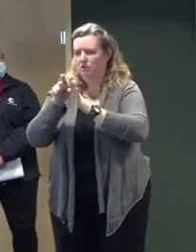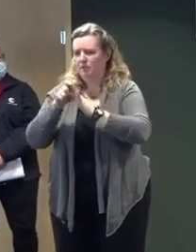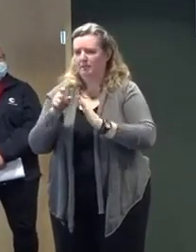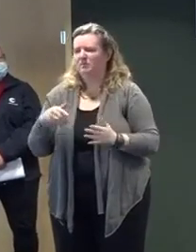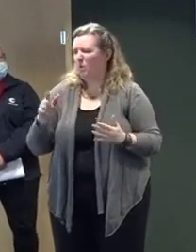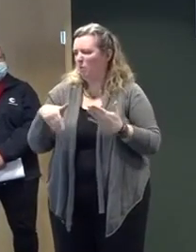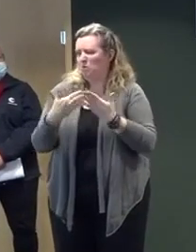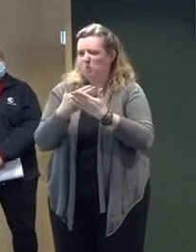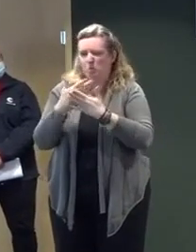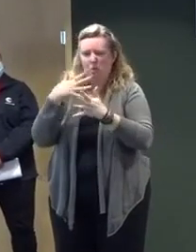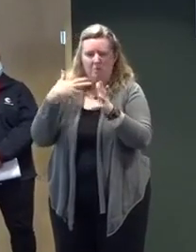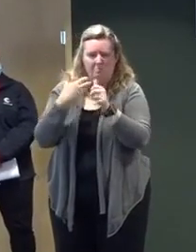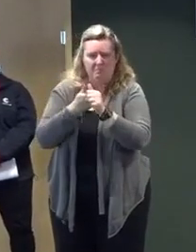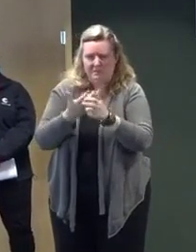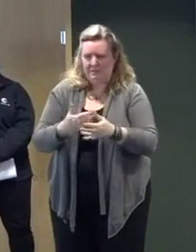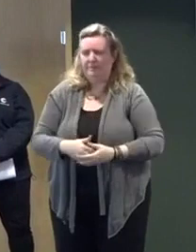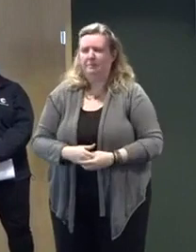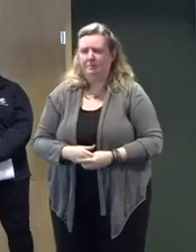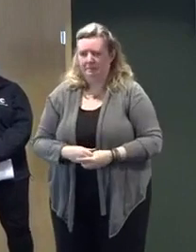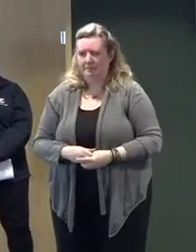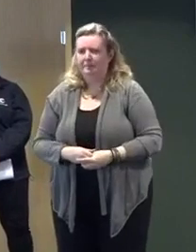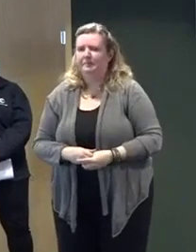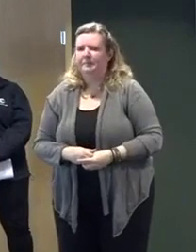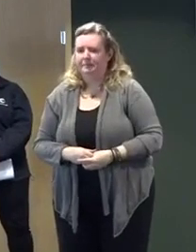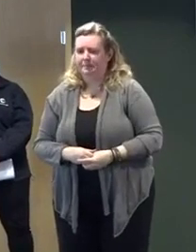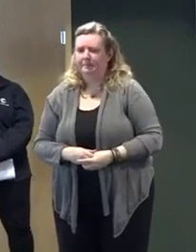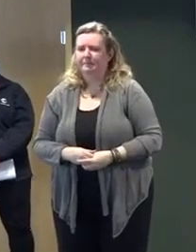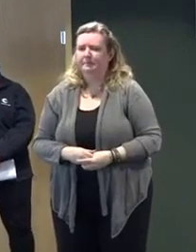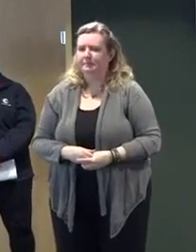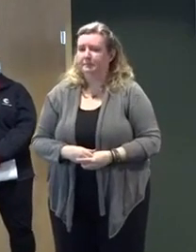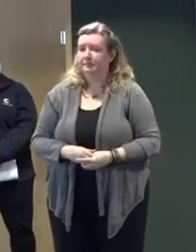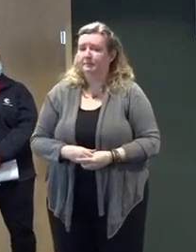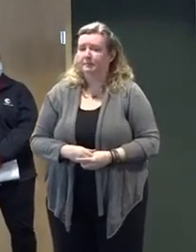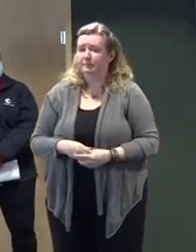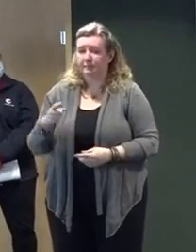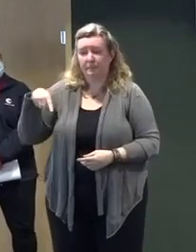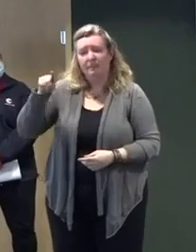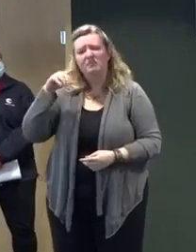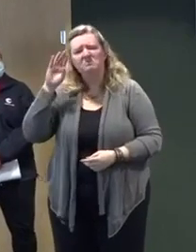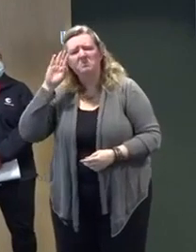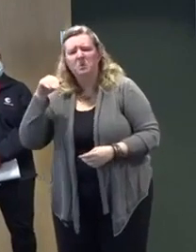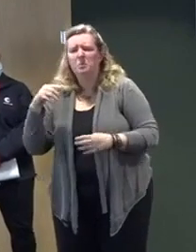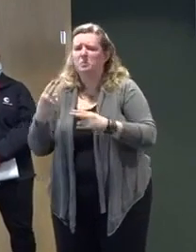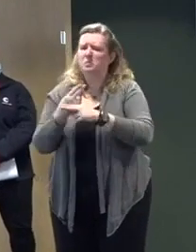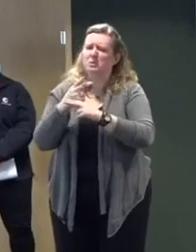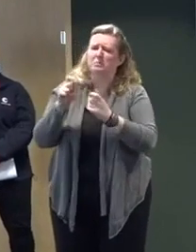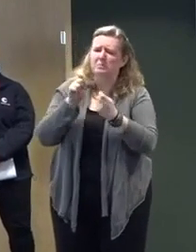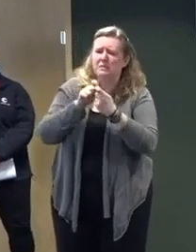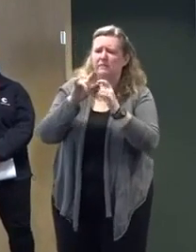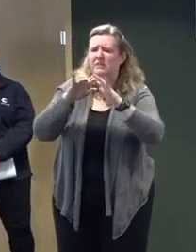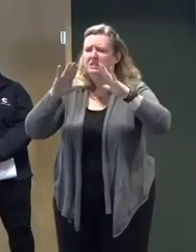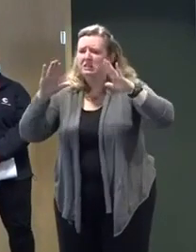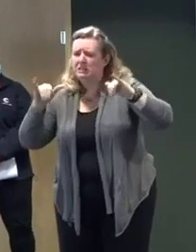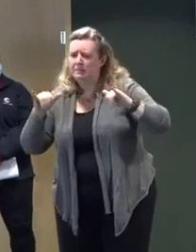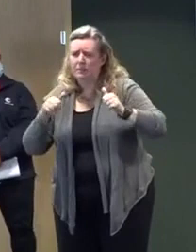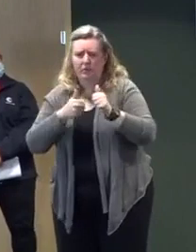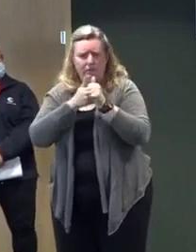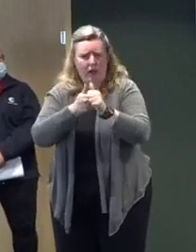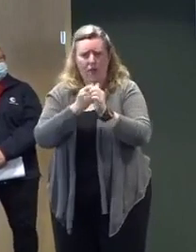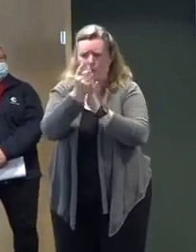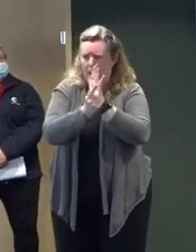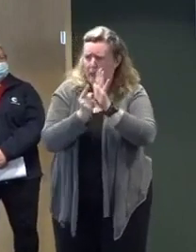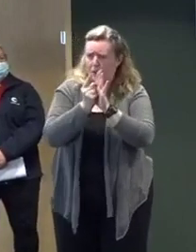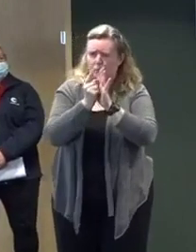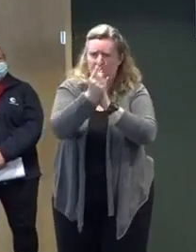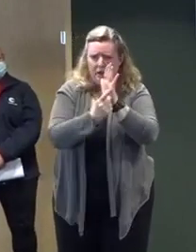counties. They know to use a particular system, so we track every single hour and piece of equipment in the event